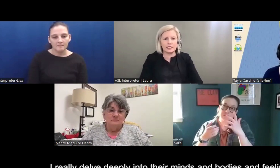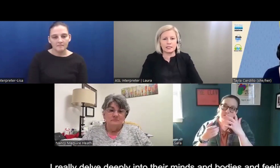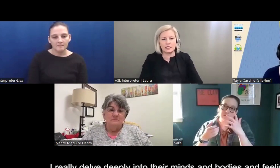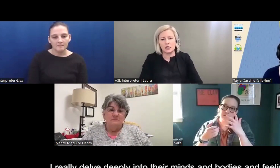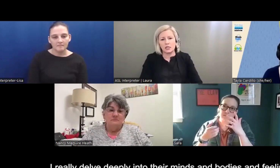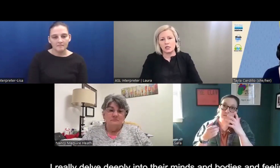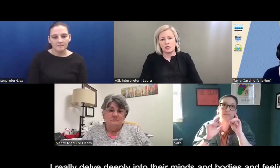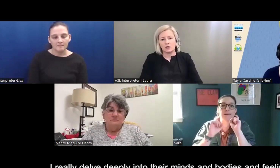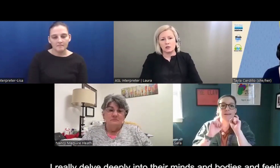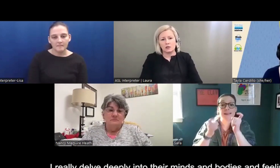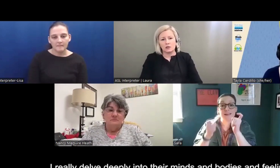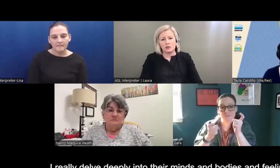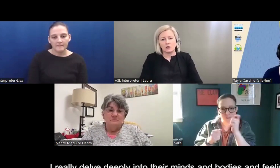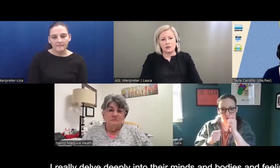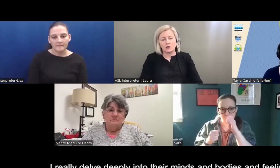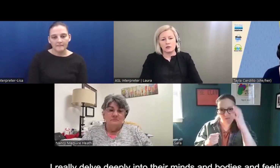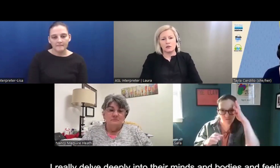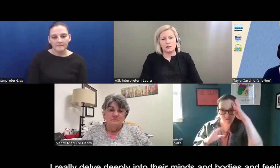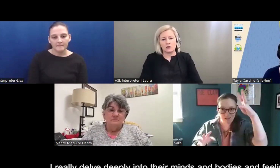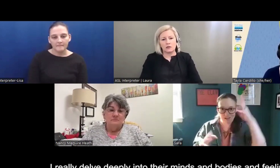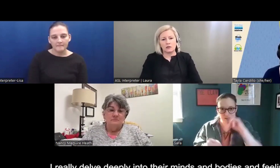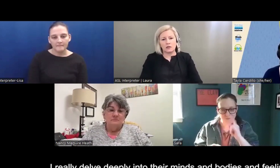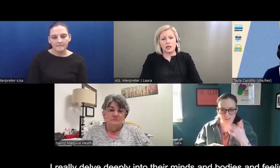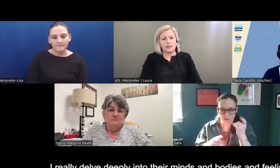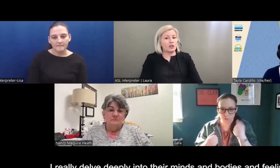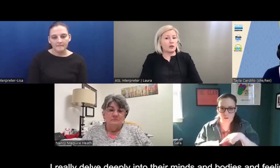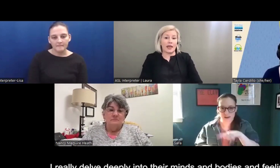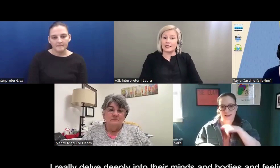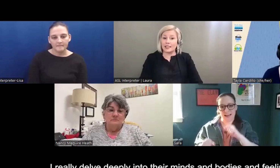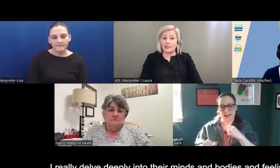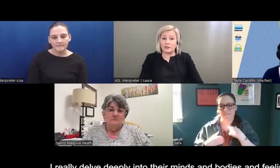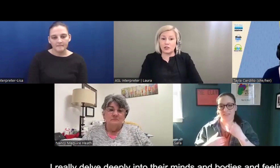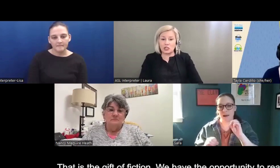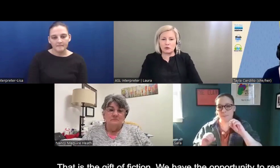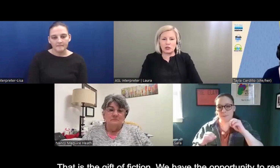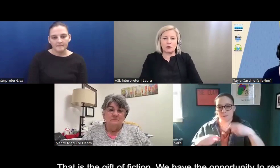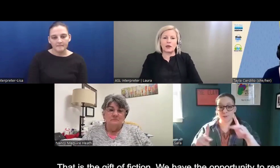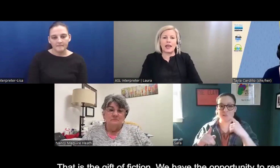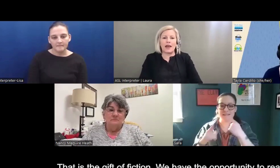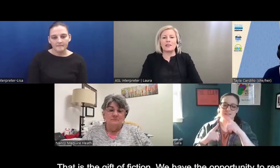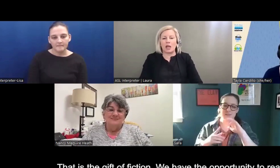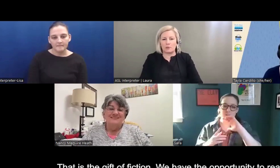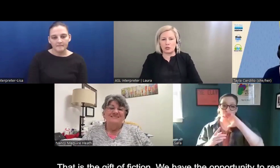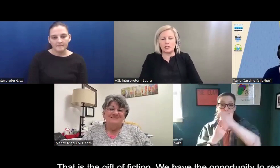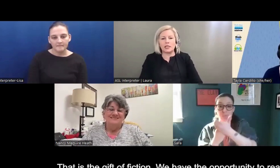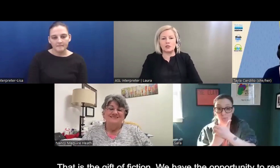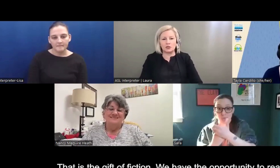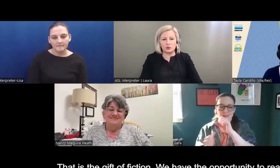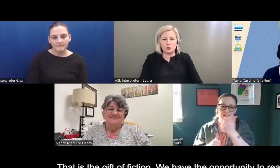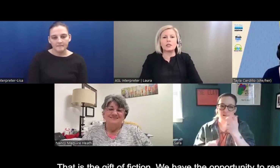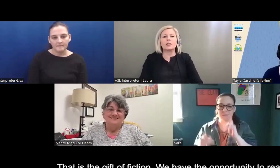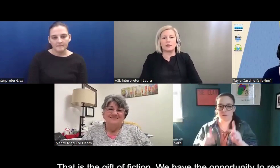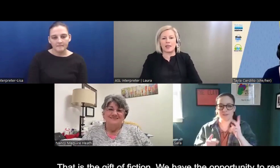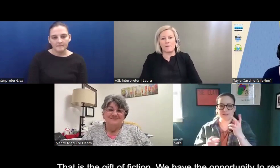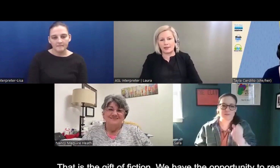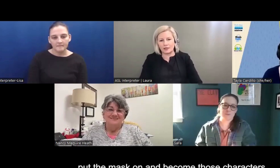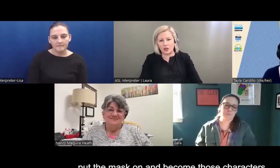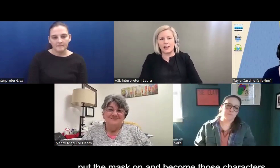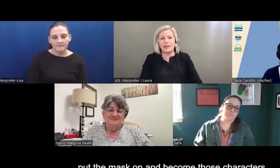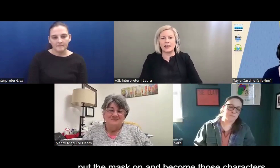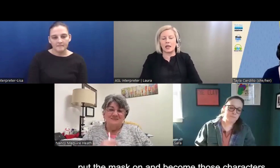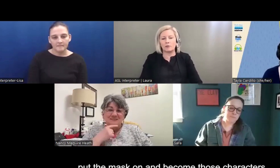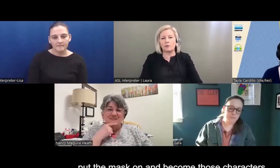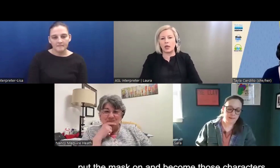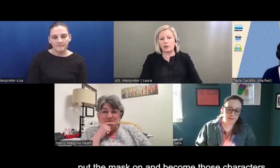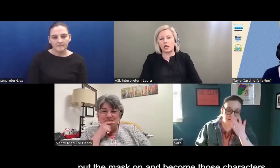feelings. And, you know, that's the gift of fiction, really, where we have the opportunity to really put that mask